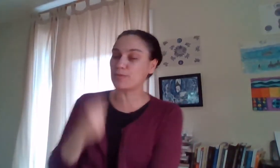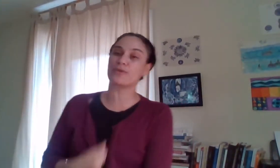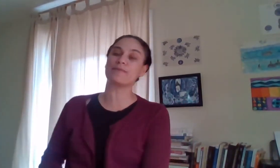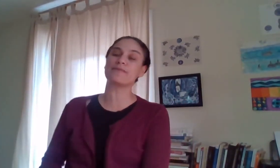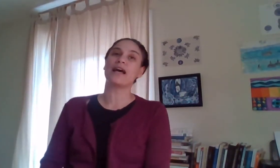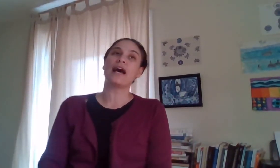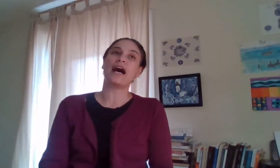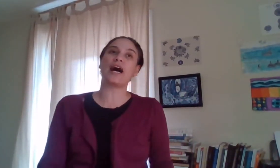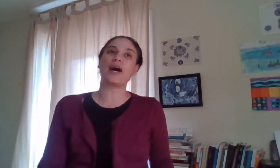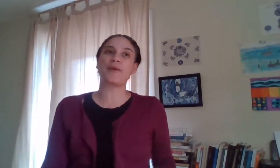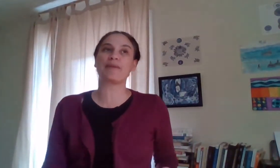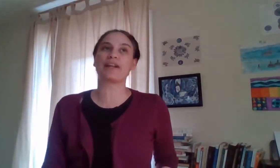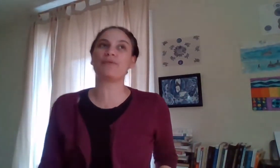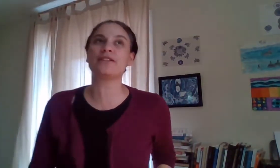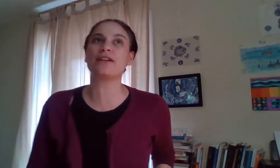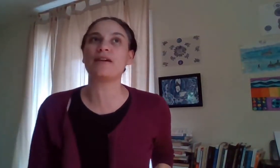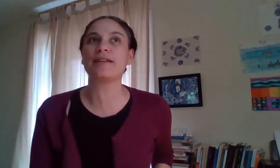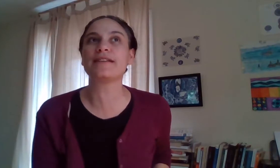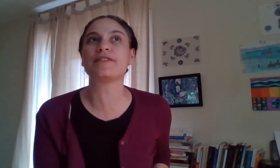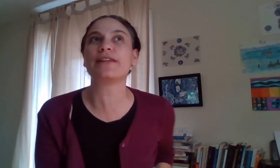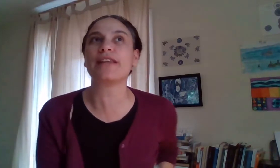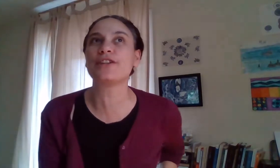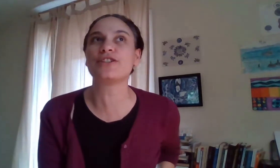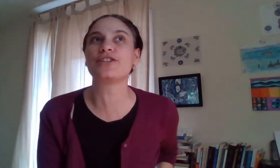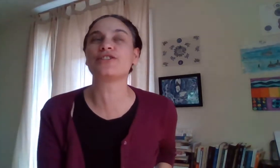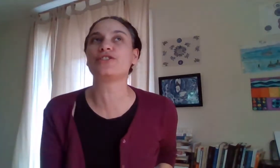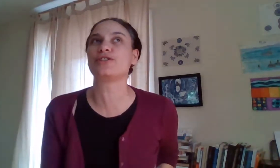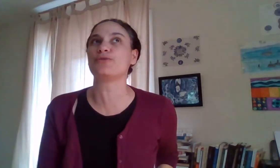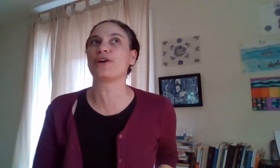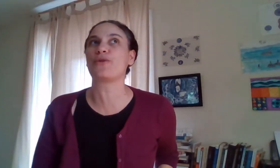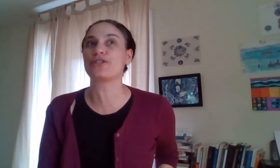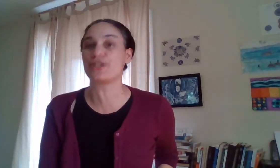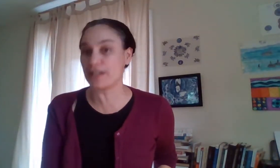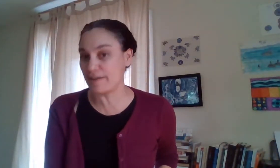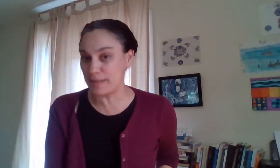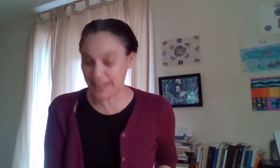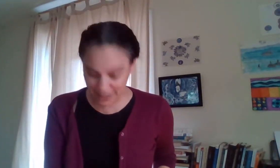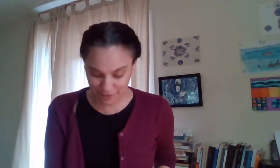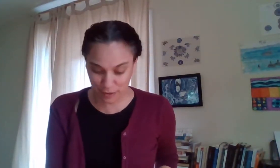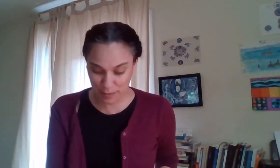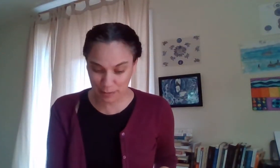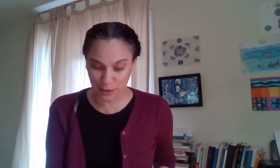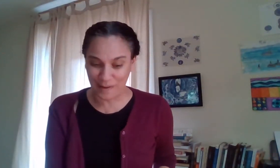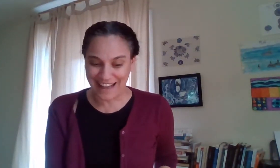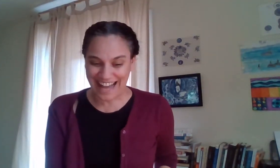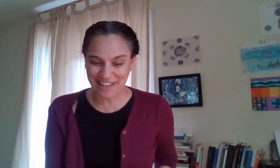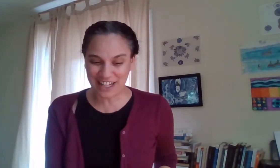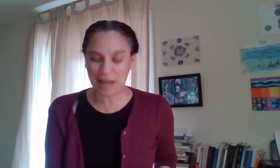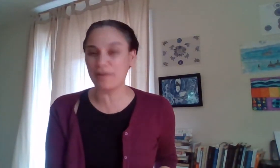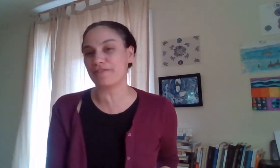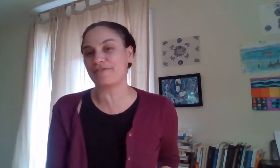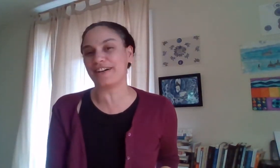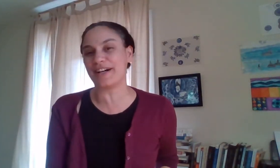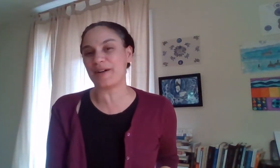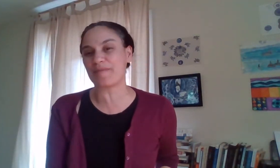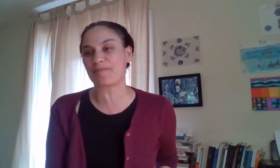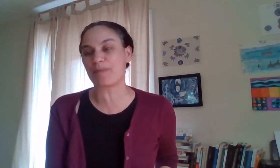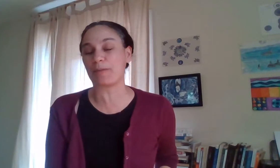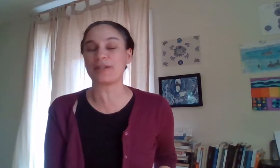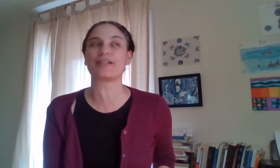programs um but i want to talk about this in relation to a question that i've been getting from people i've had a couple of um people it's